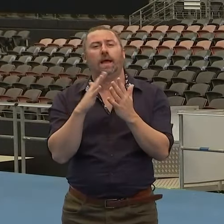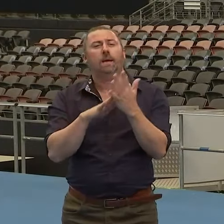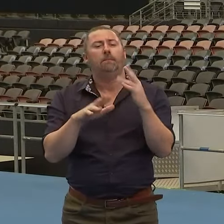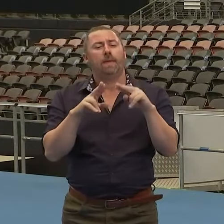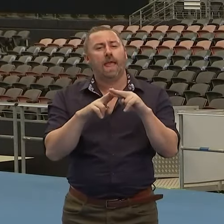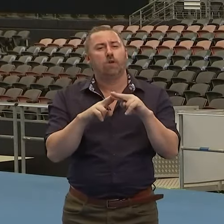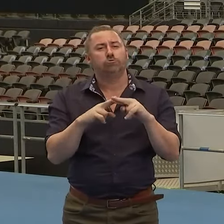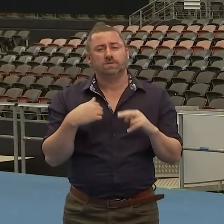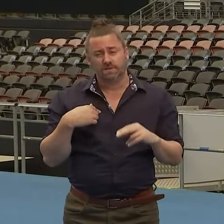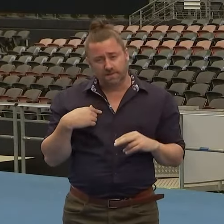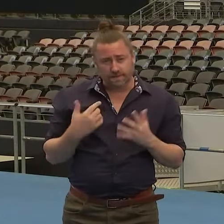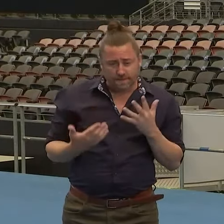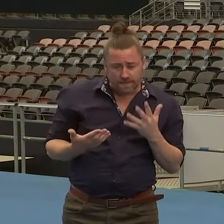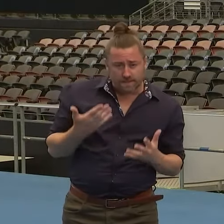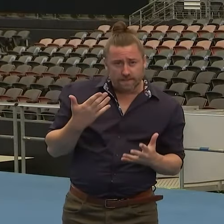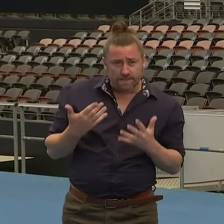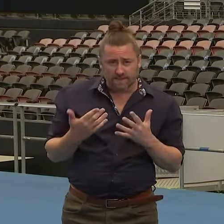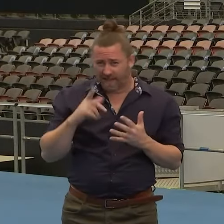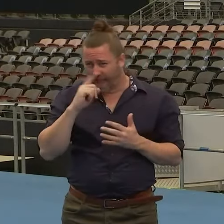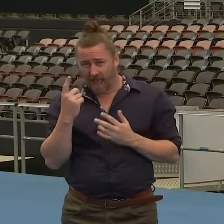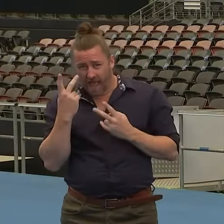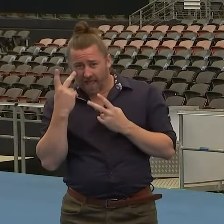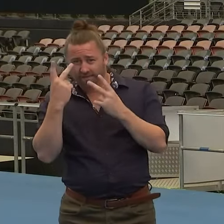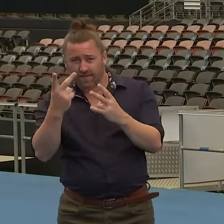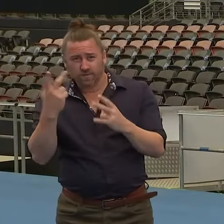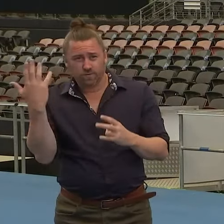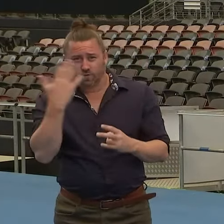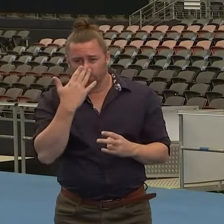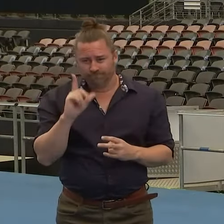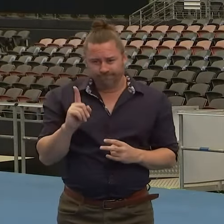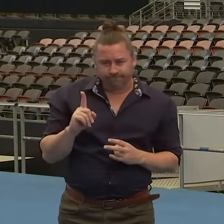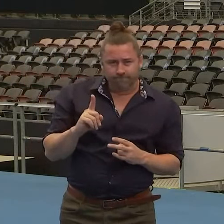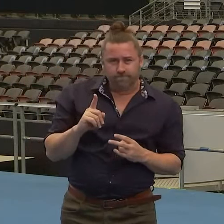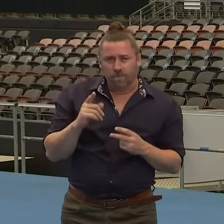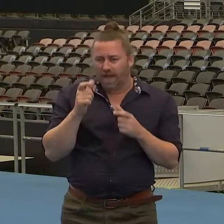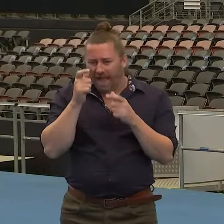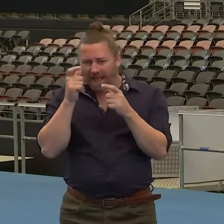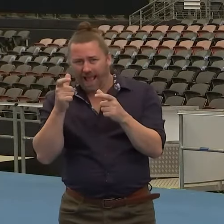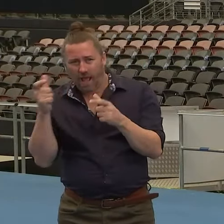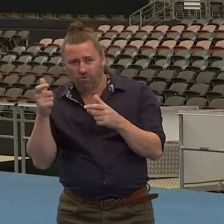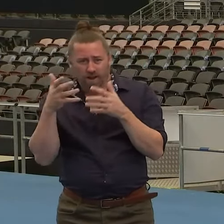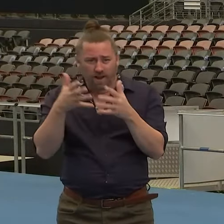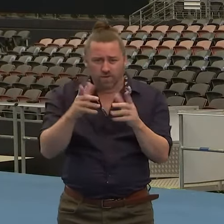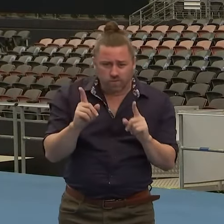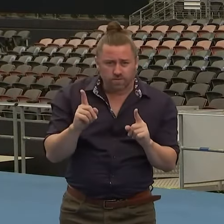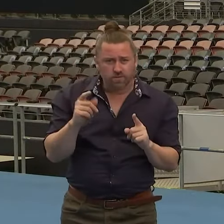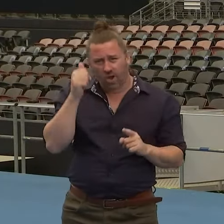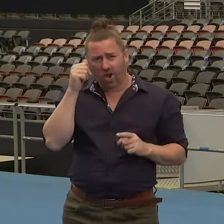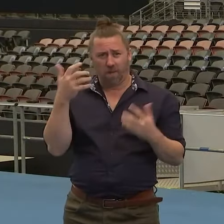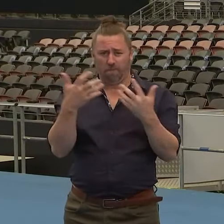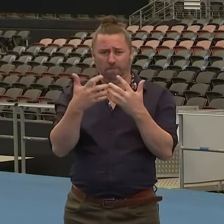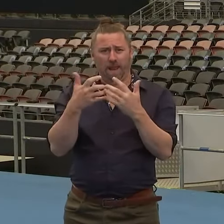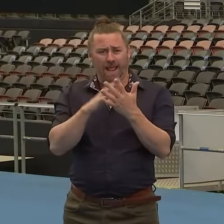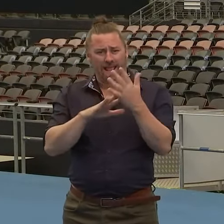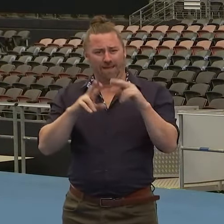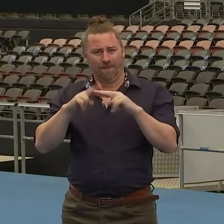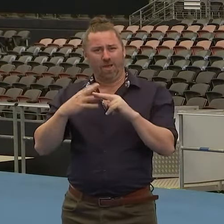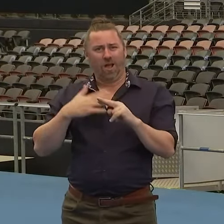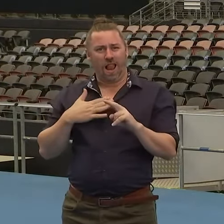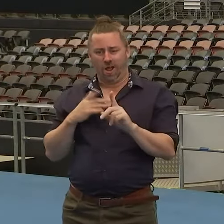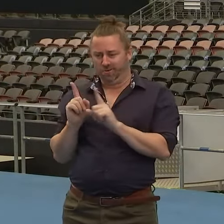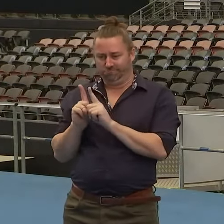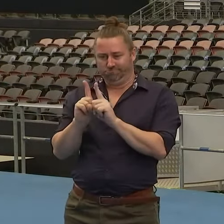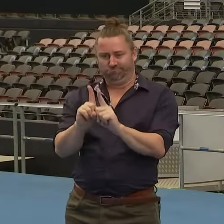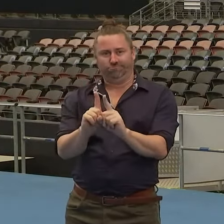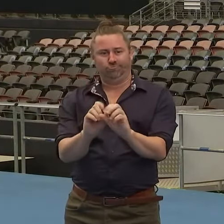understand and carers for students experiencing vulnerability. Parents would like to escort their children onto